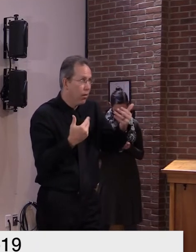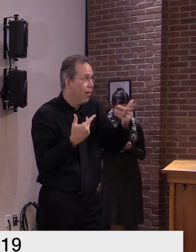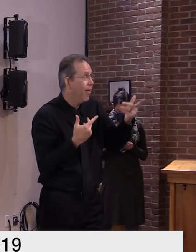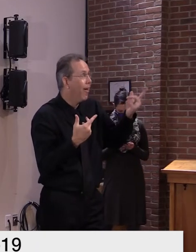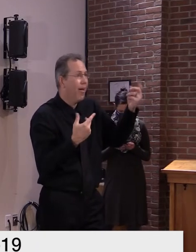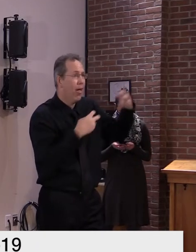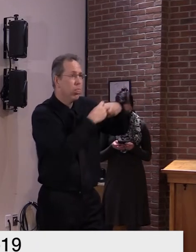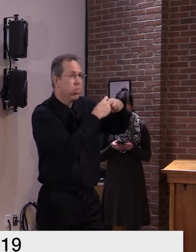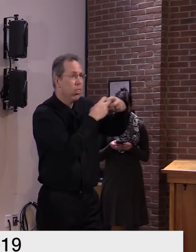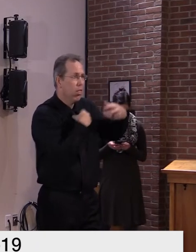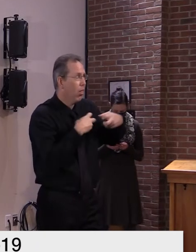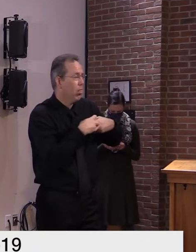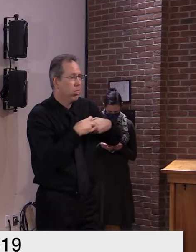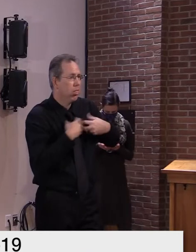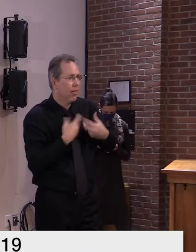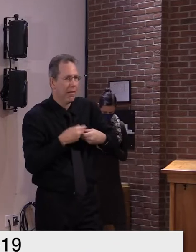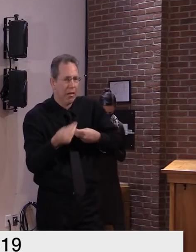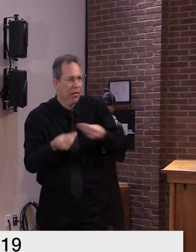right now